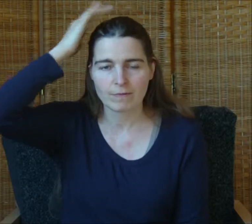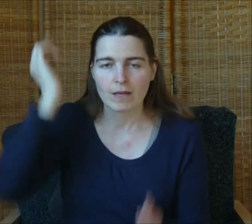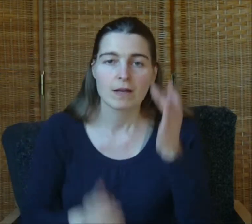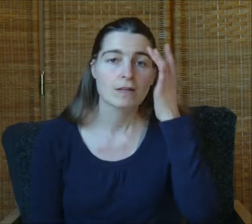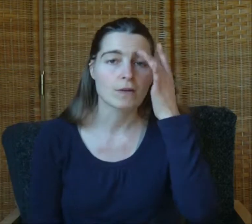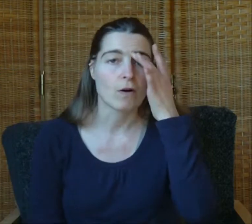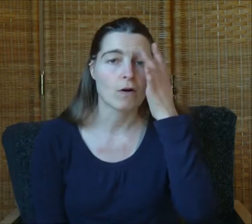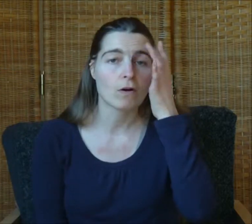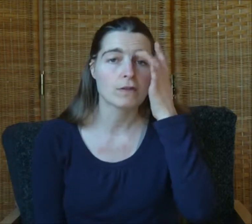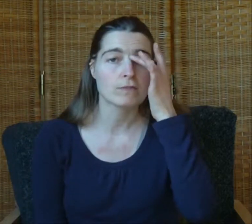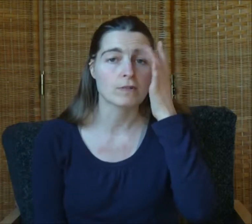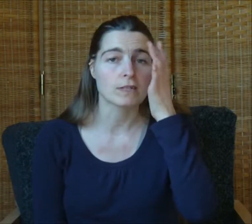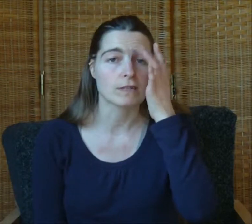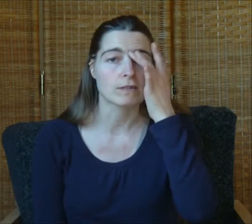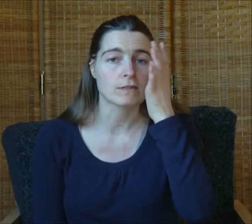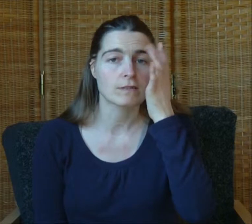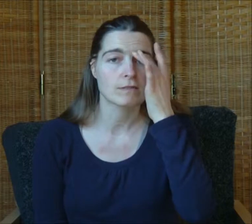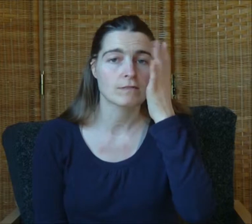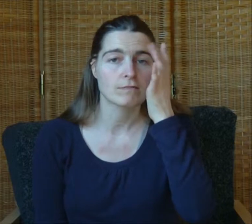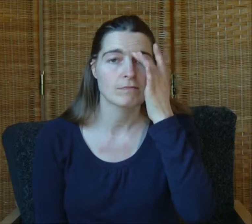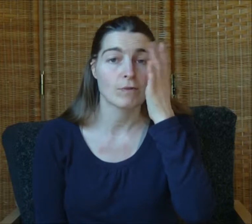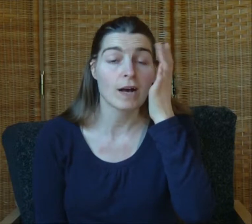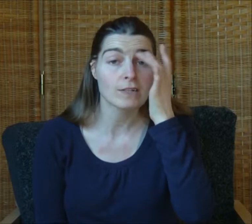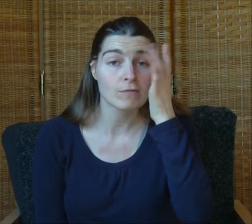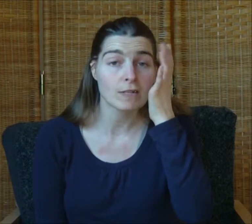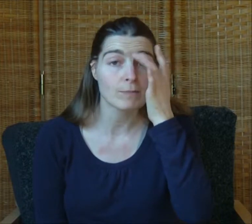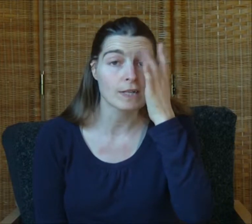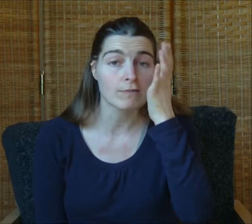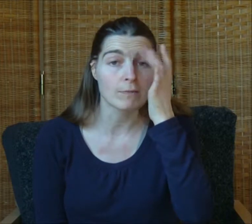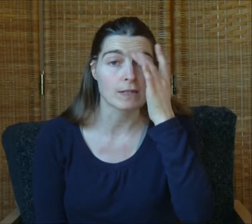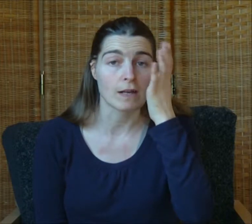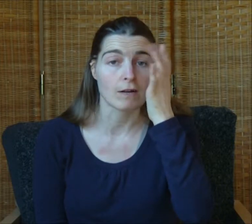So all these reasons why I don't really believe in myself.